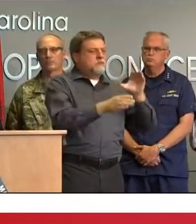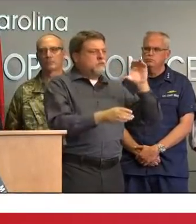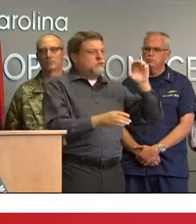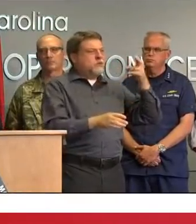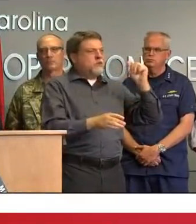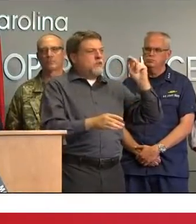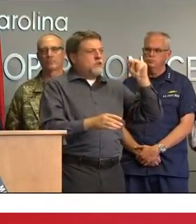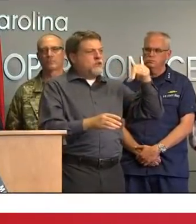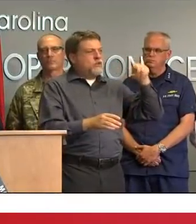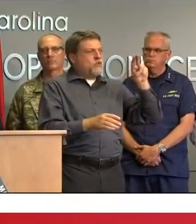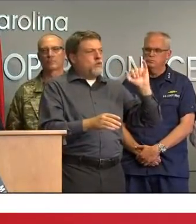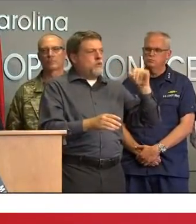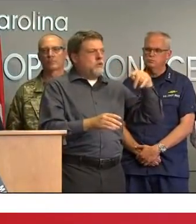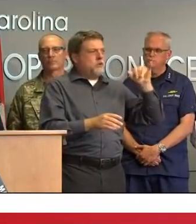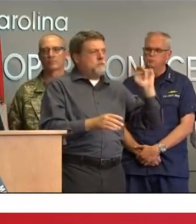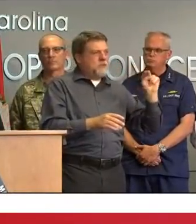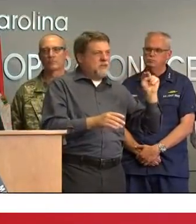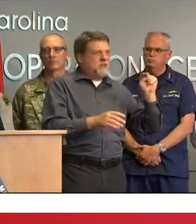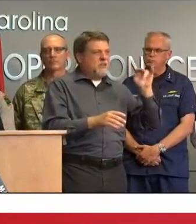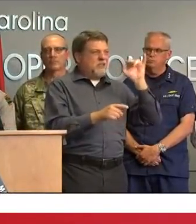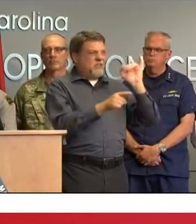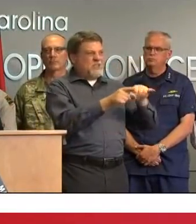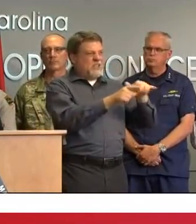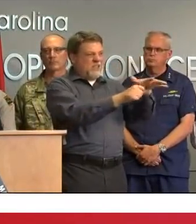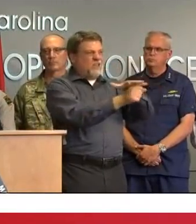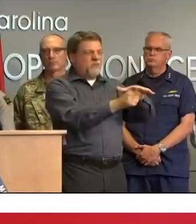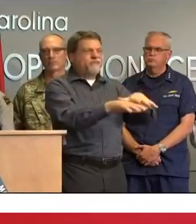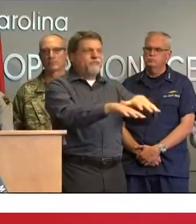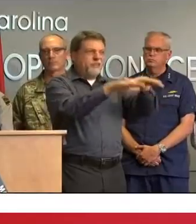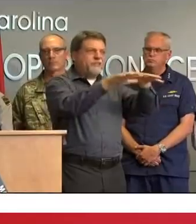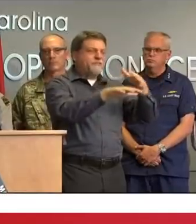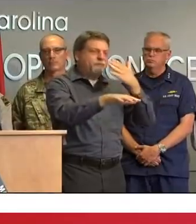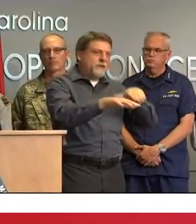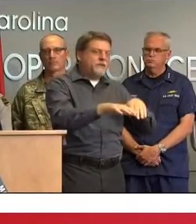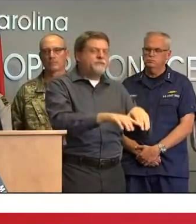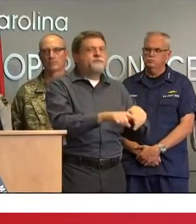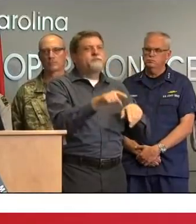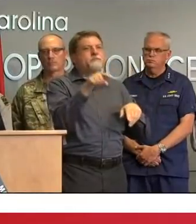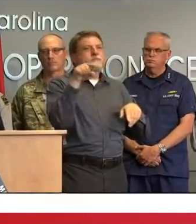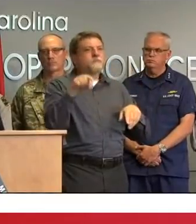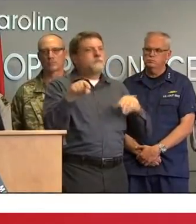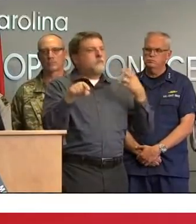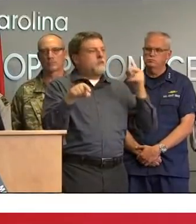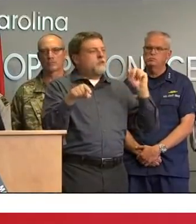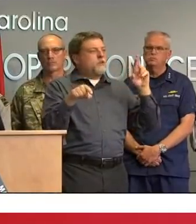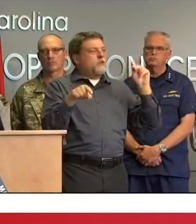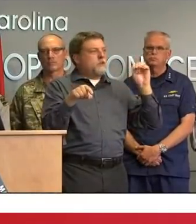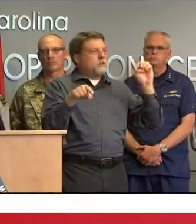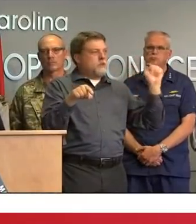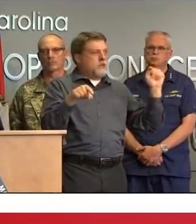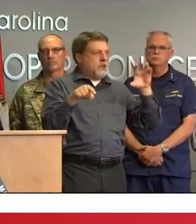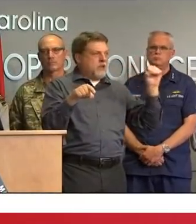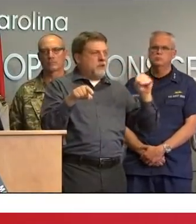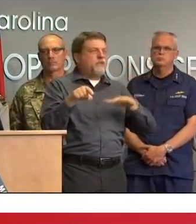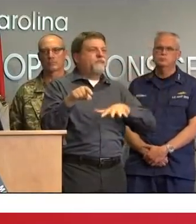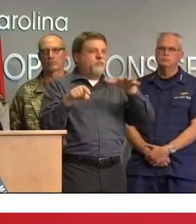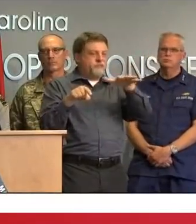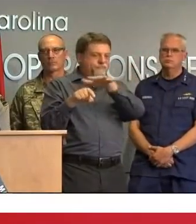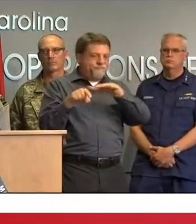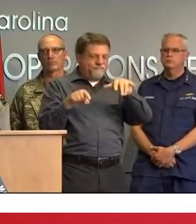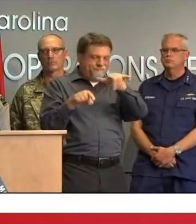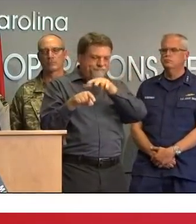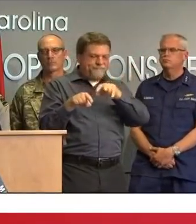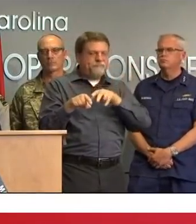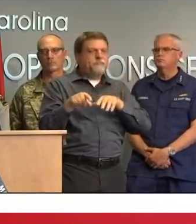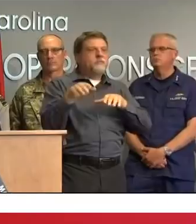was pretty significantly flooded we were able to see parts of hornet county that had flooded we